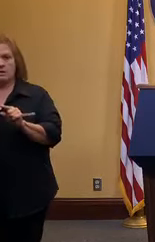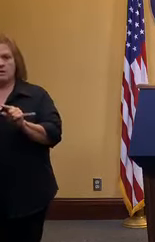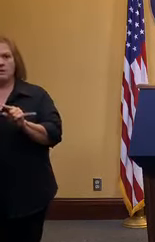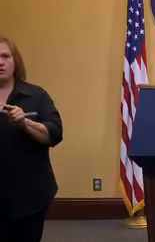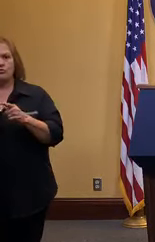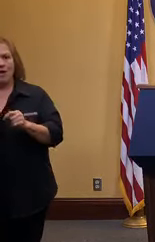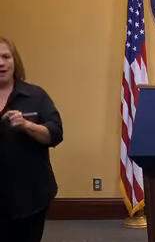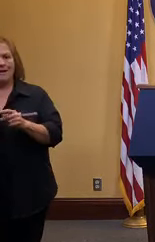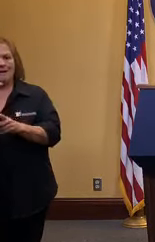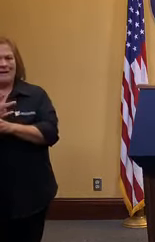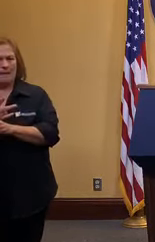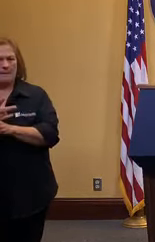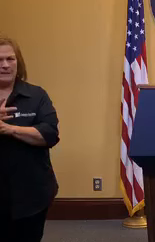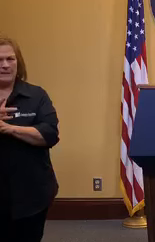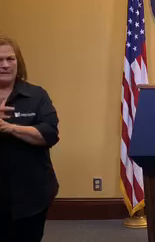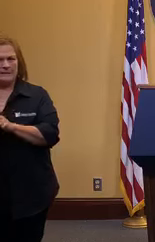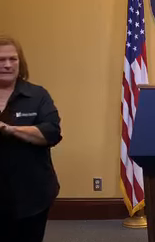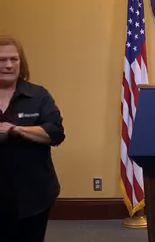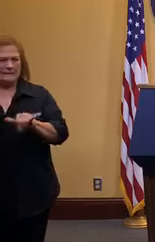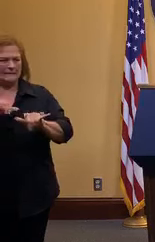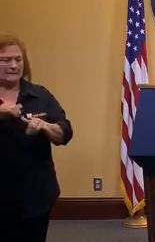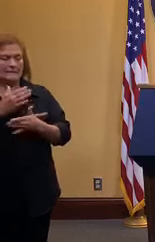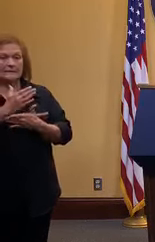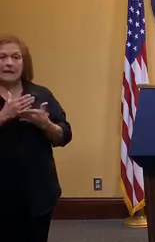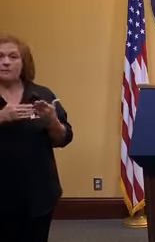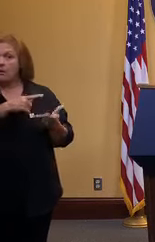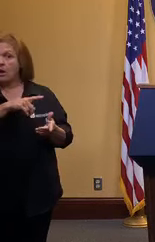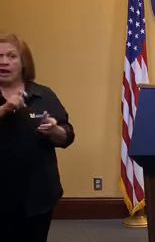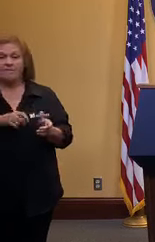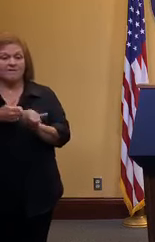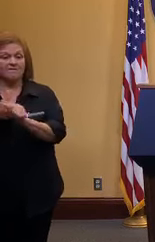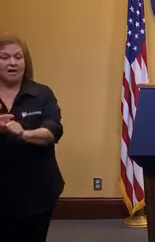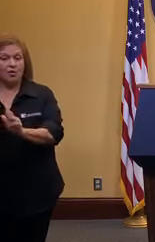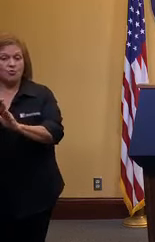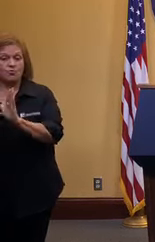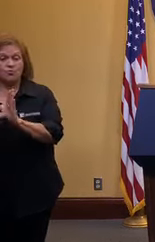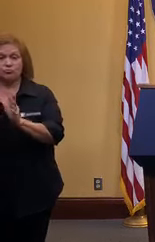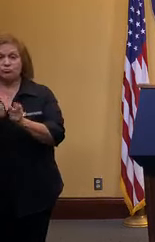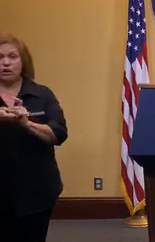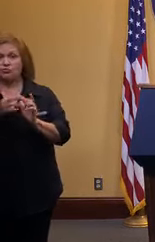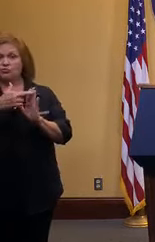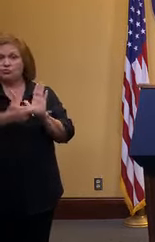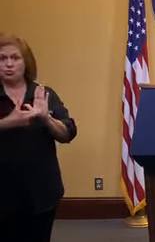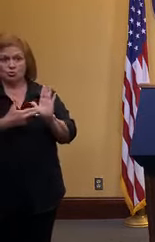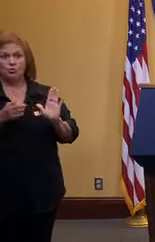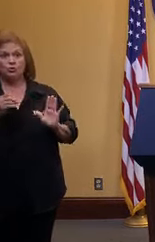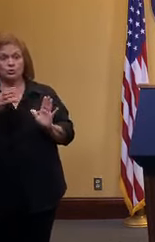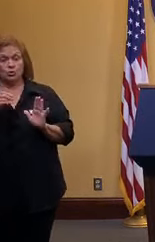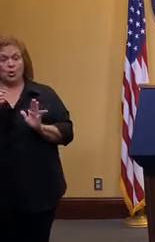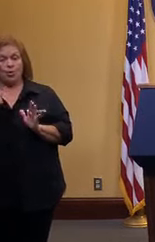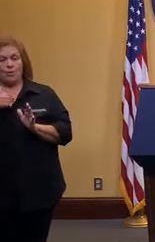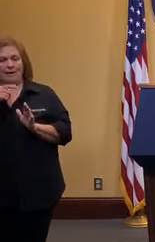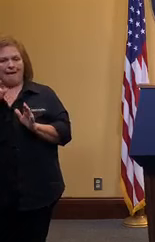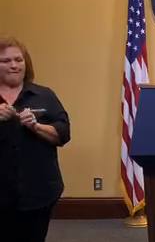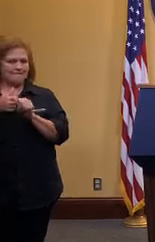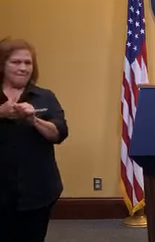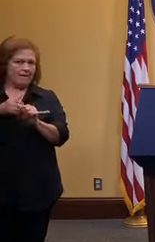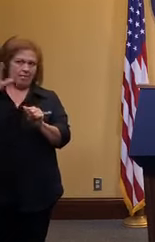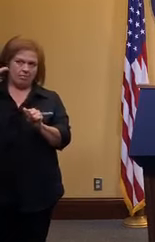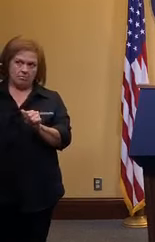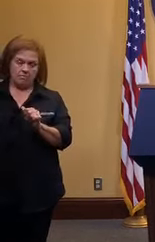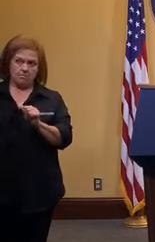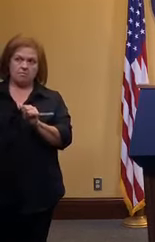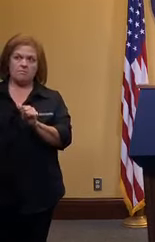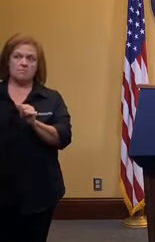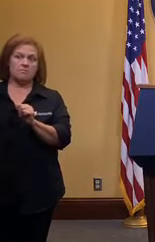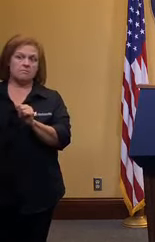about the same but some might have to go a little further right and so we're again we're looking to their guidance and then we're going to